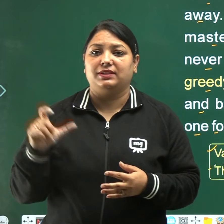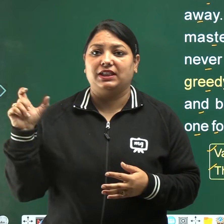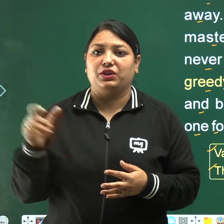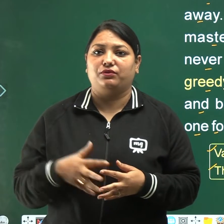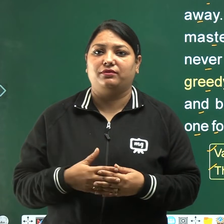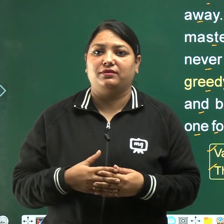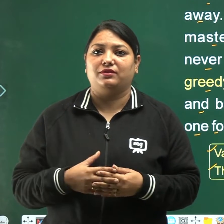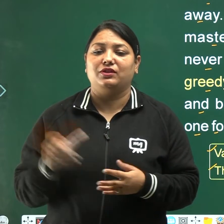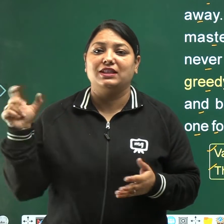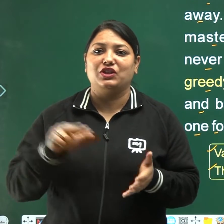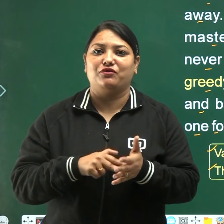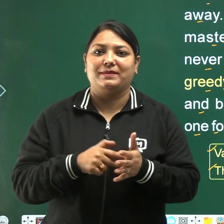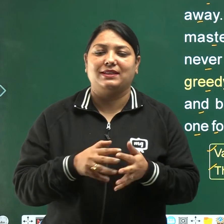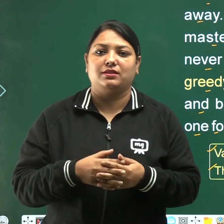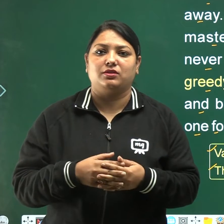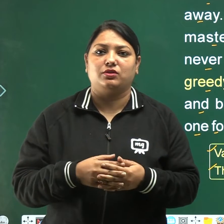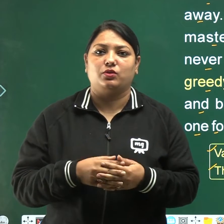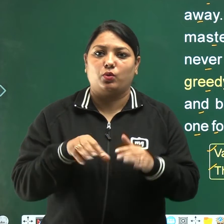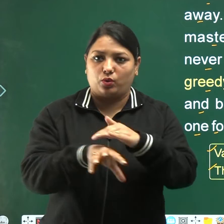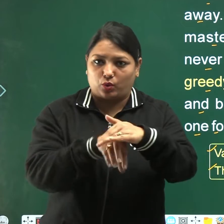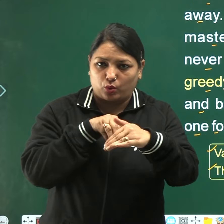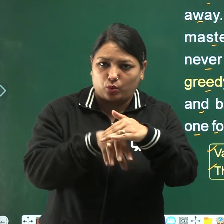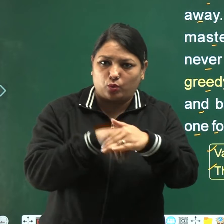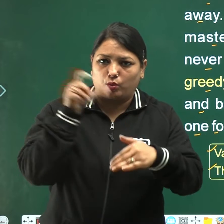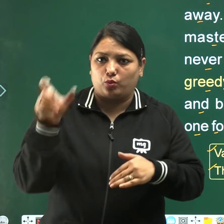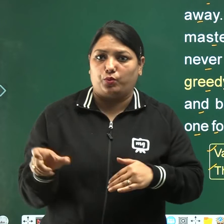thief, thief means chore.